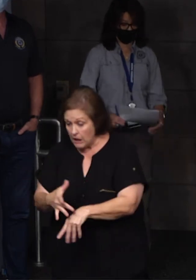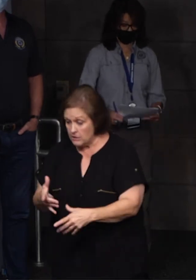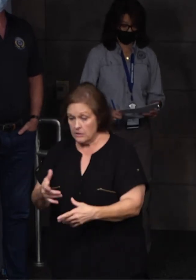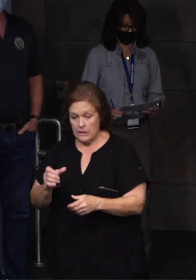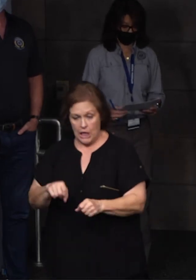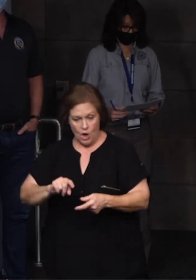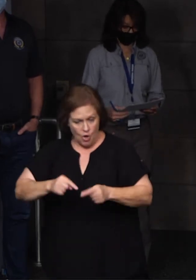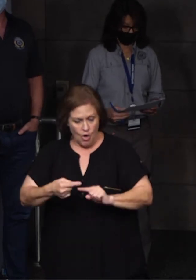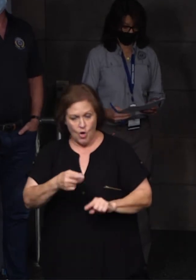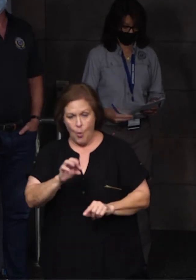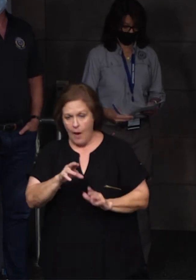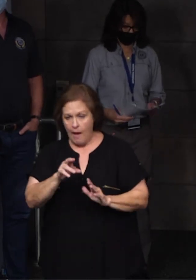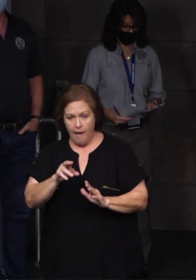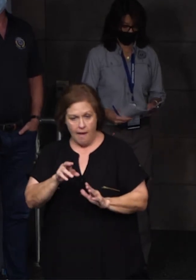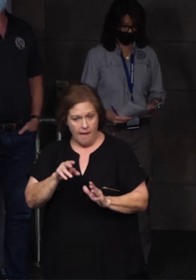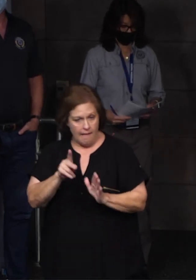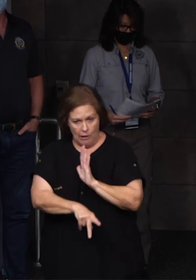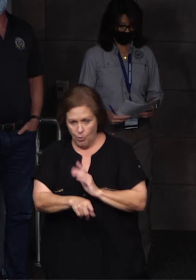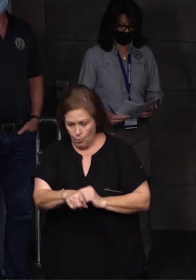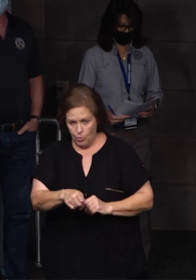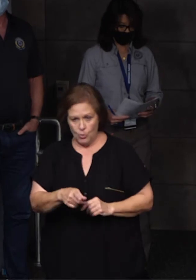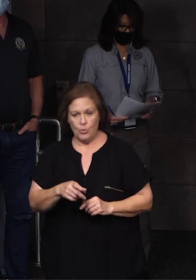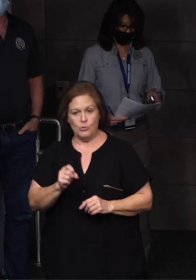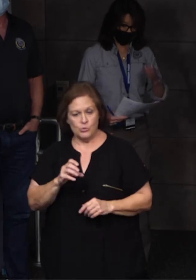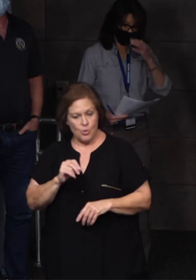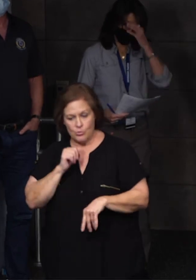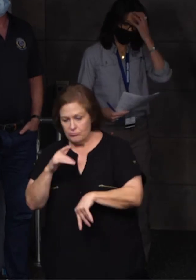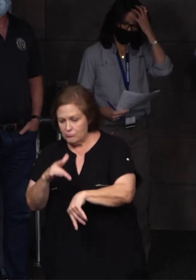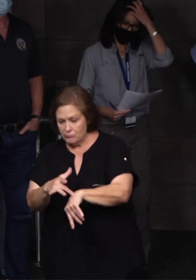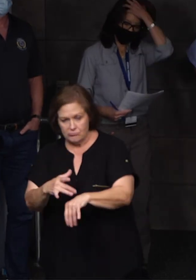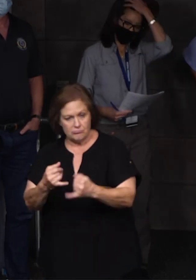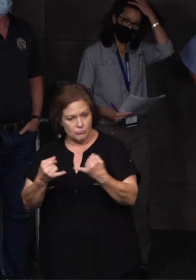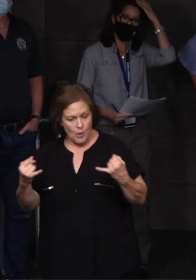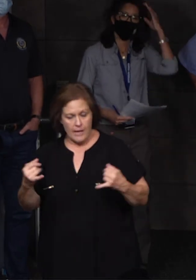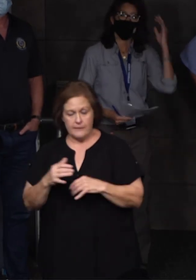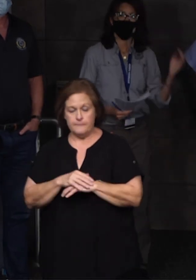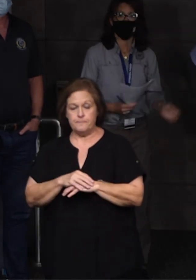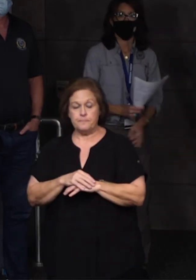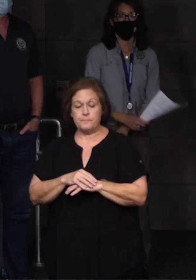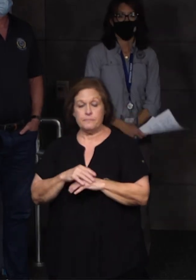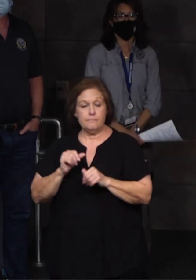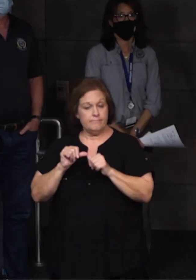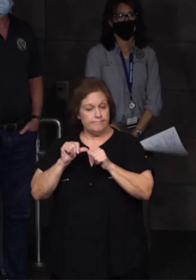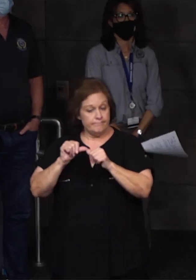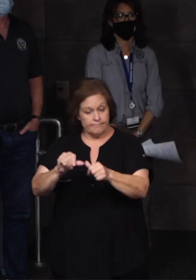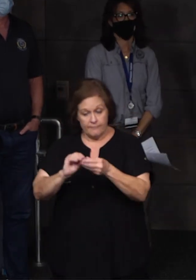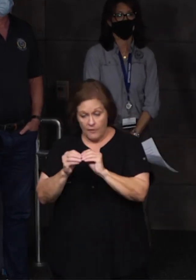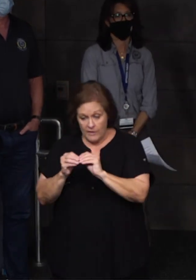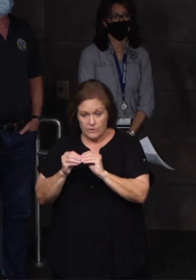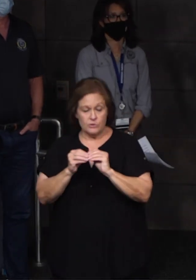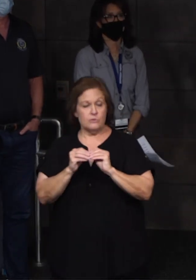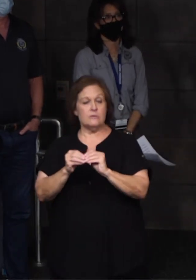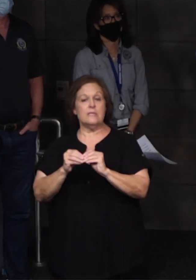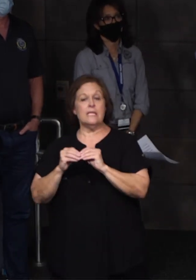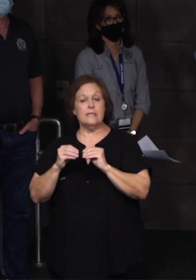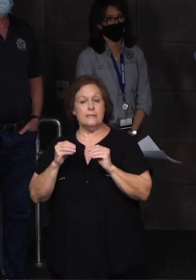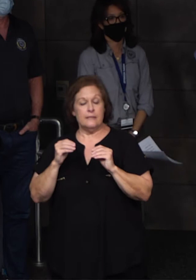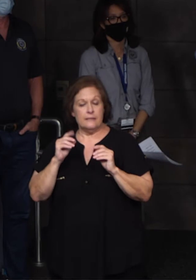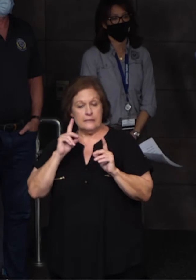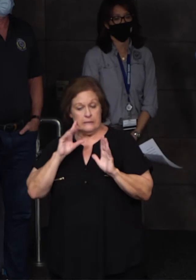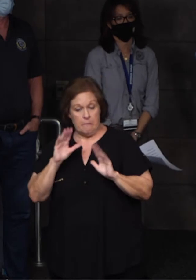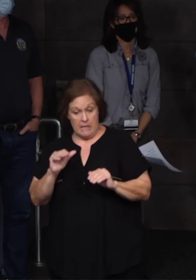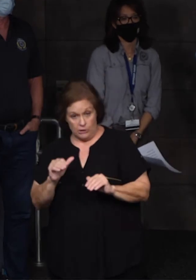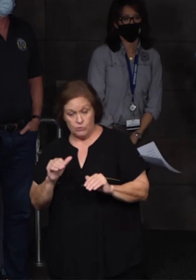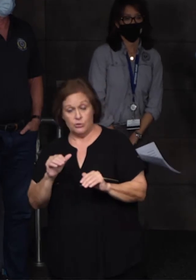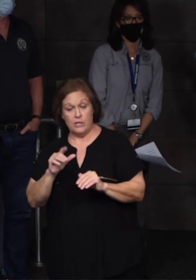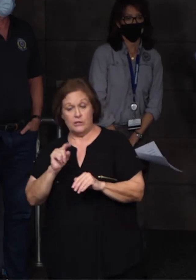you. So stay away from downed power lines. We have ongoing distribution work. It's preparation work in anticipation of